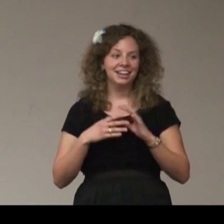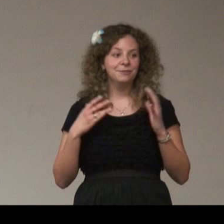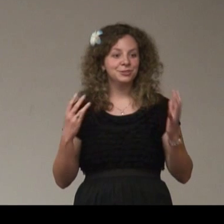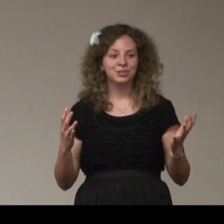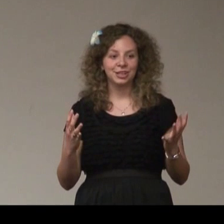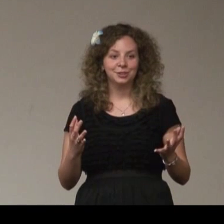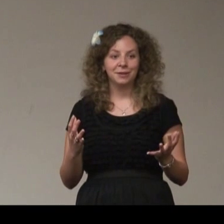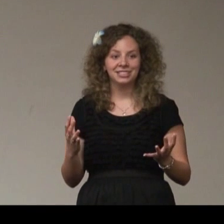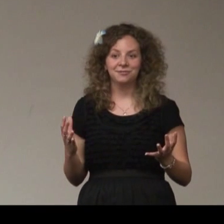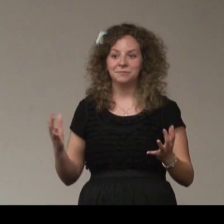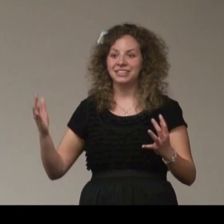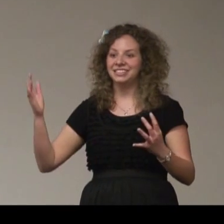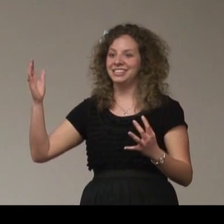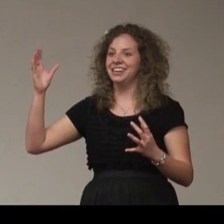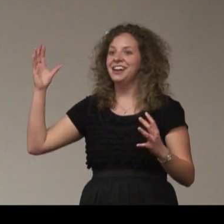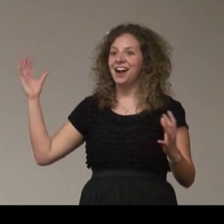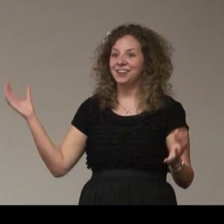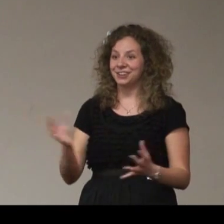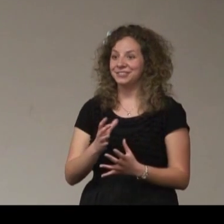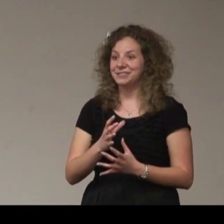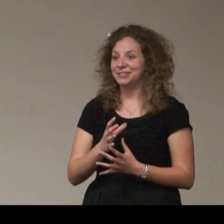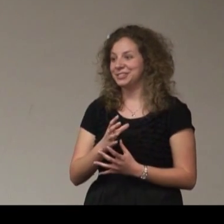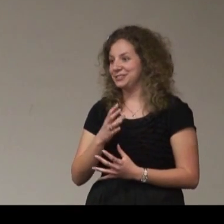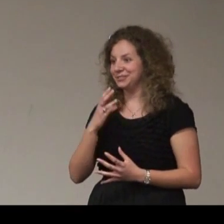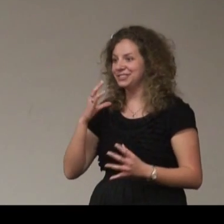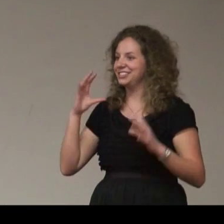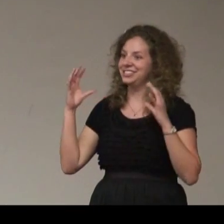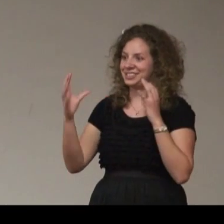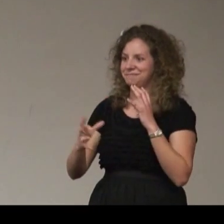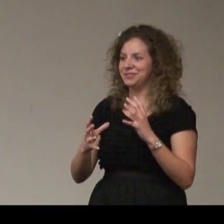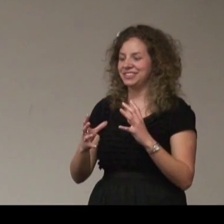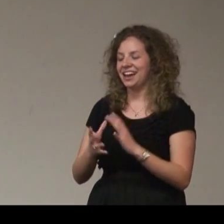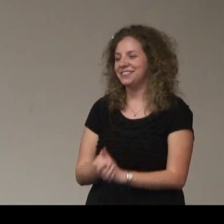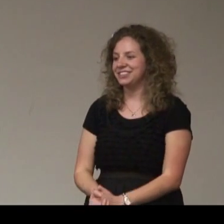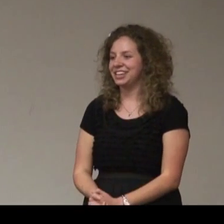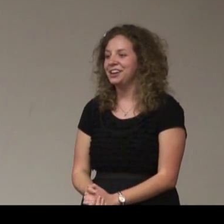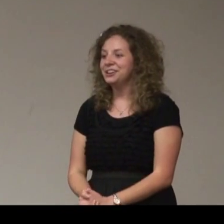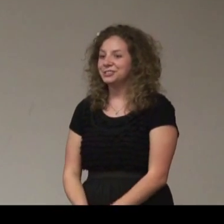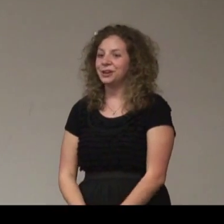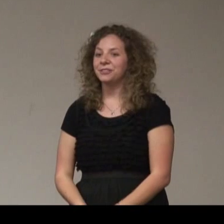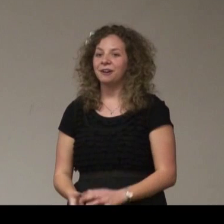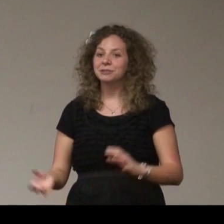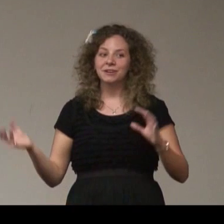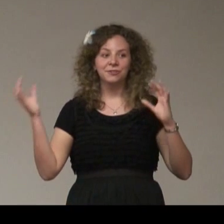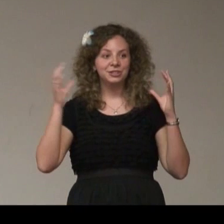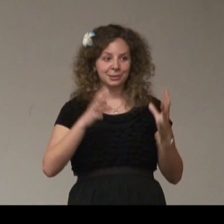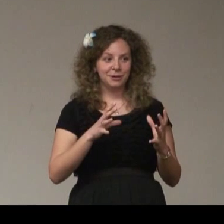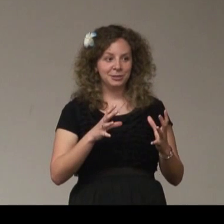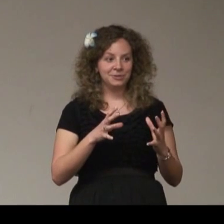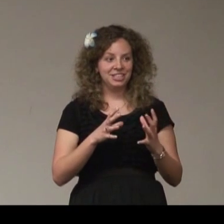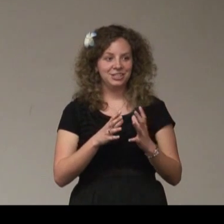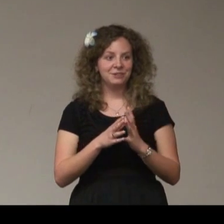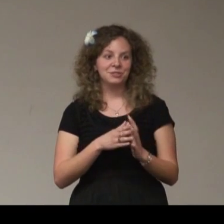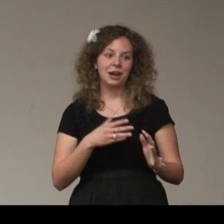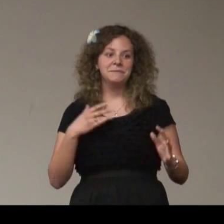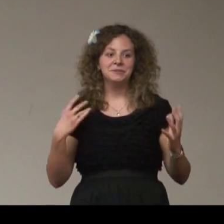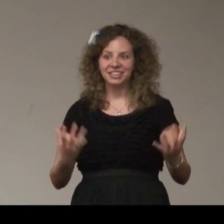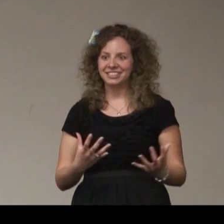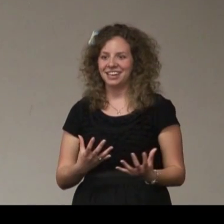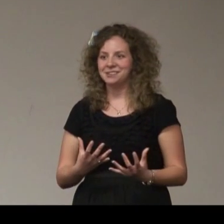and it was just such a blessing for me to see how God was able to use just them doing that and everything. So that was my first experience with teaching, which got me really excited